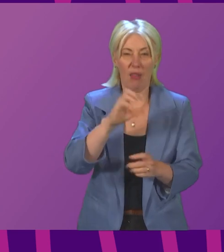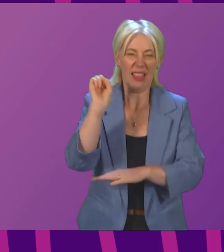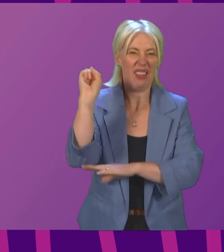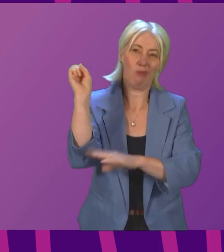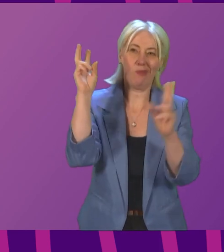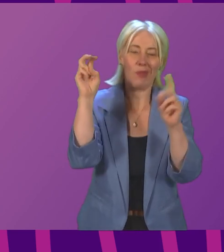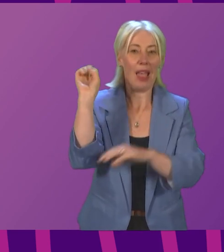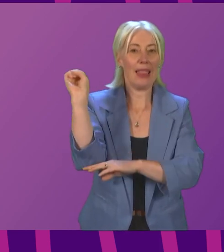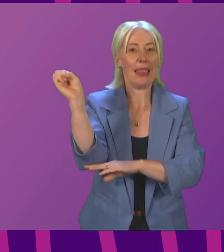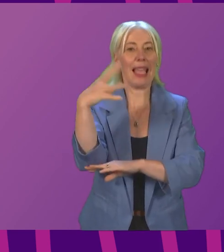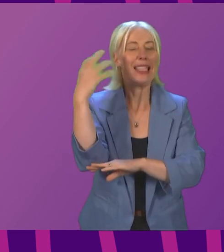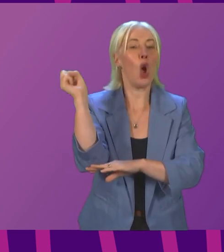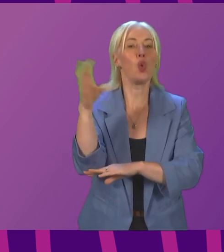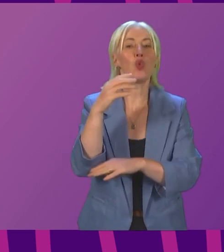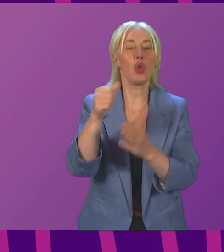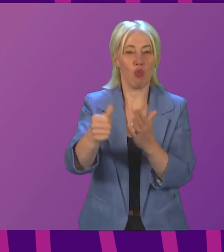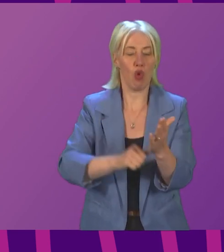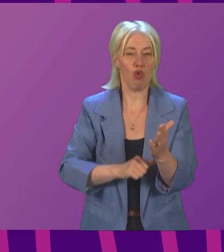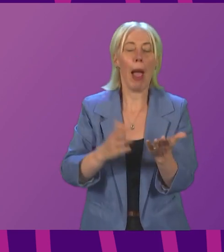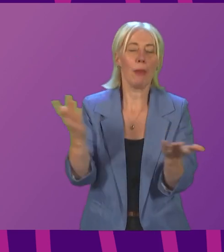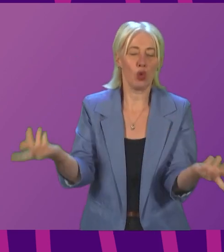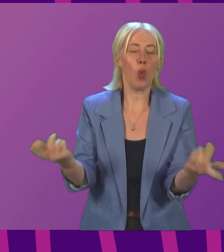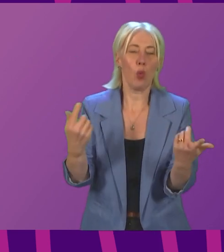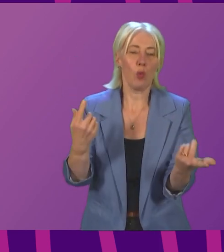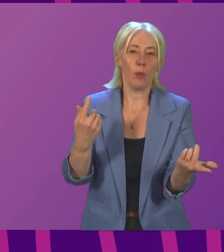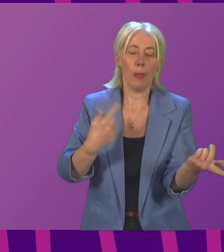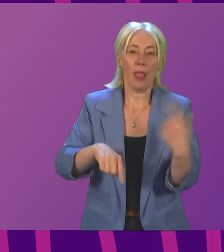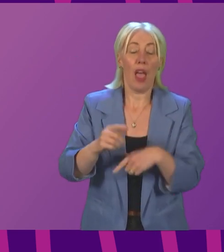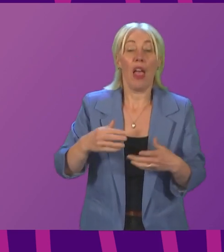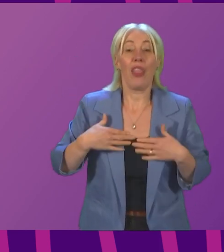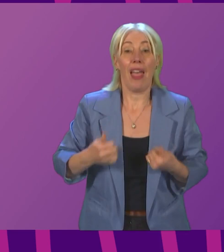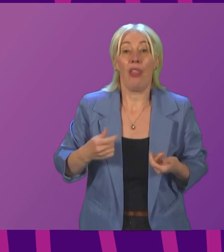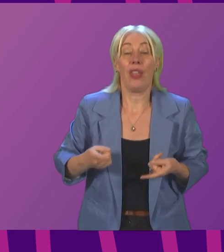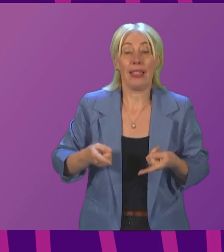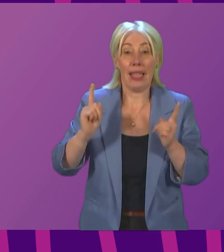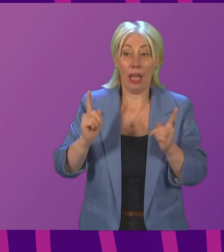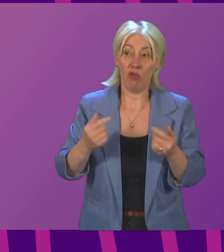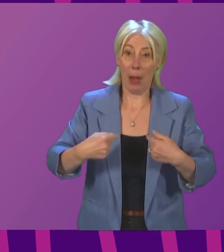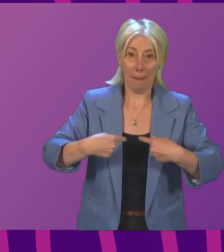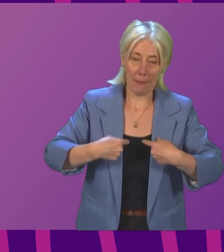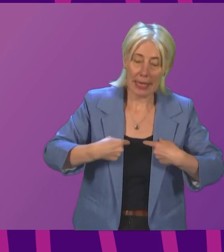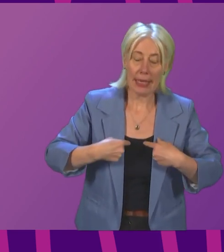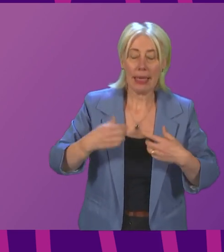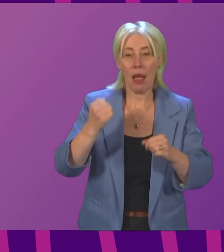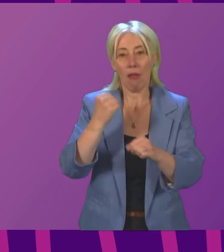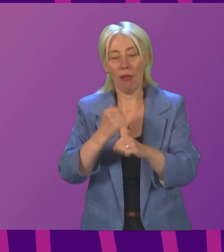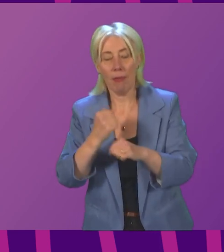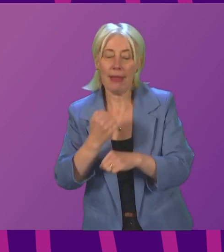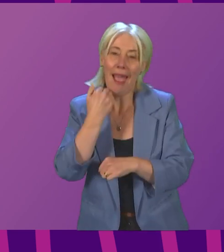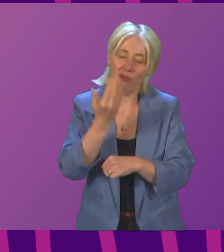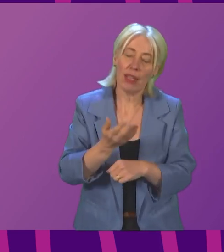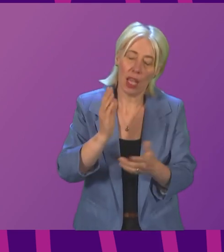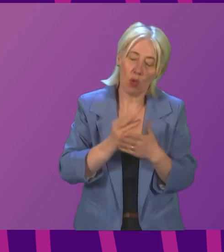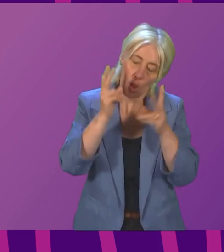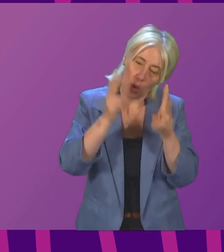So these are issues that get attention, very close attention from the Health Secretary, from I and from the Government as a whole, every single day.